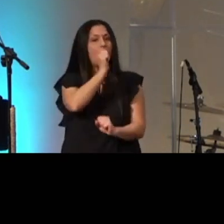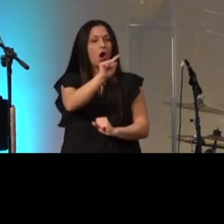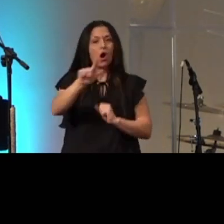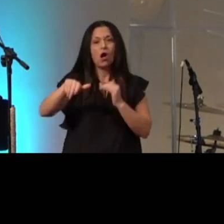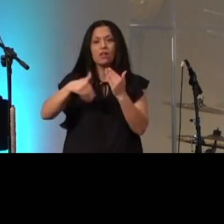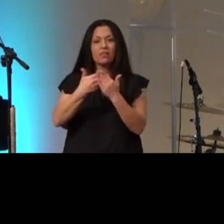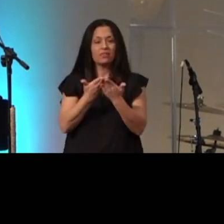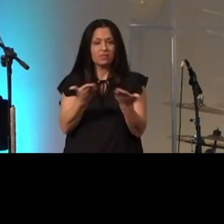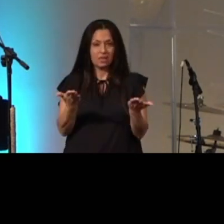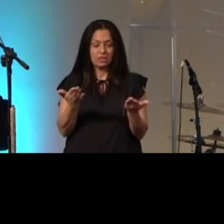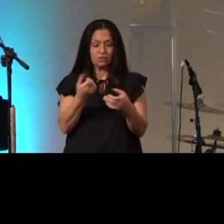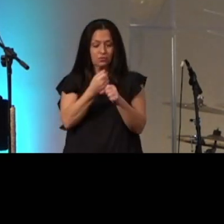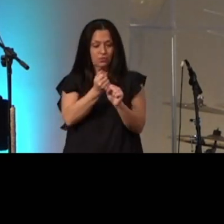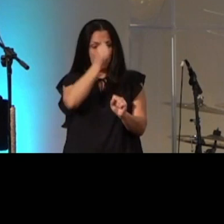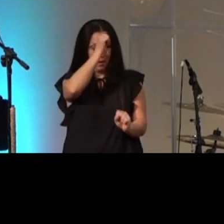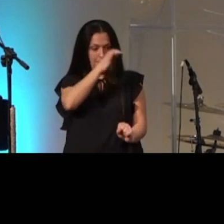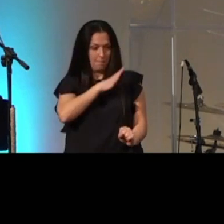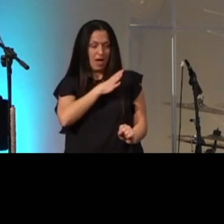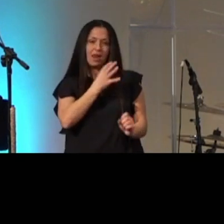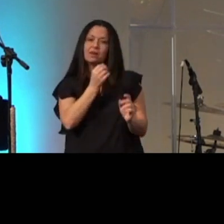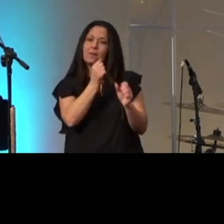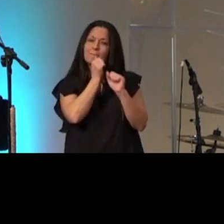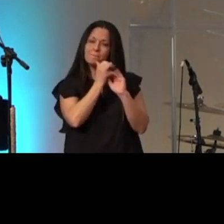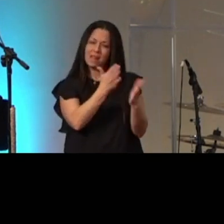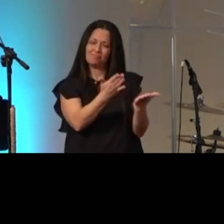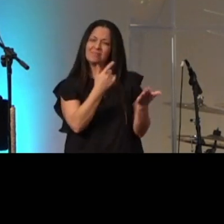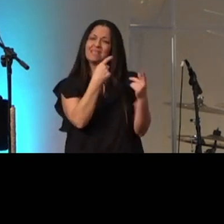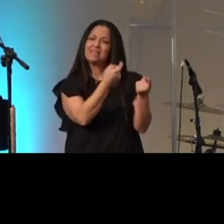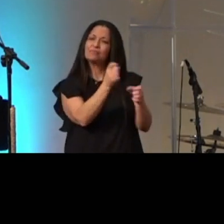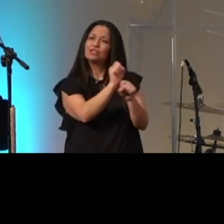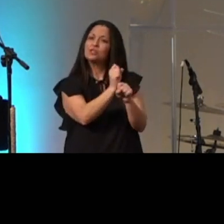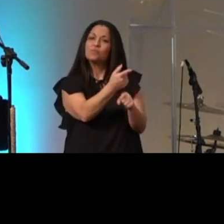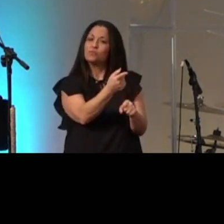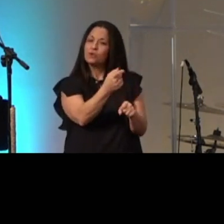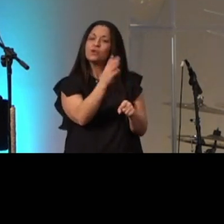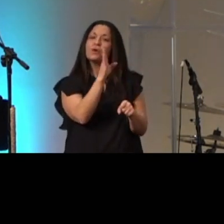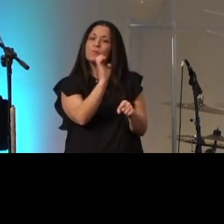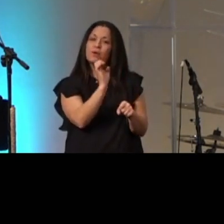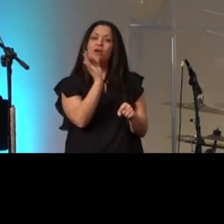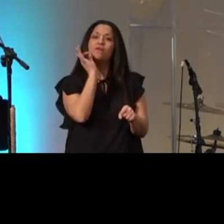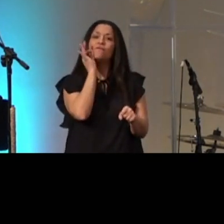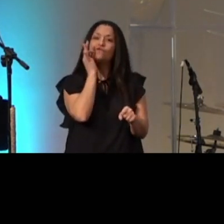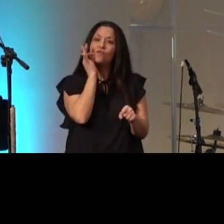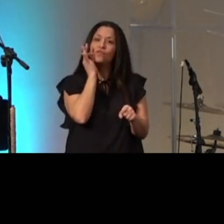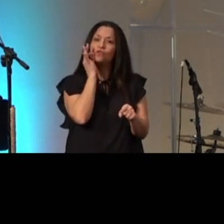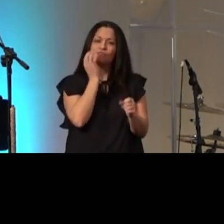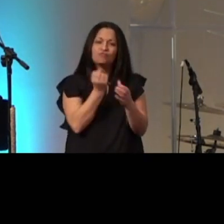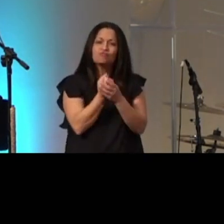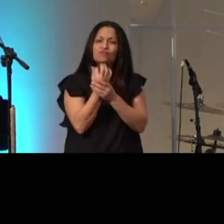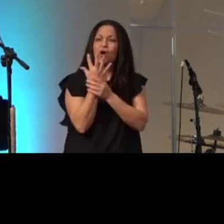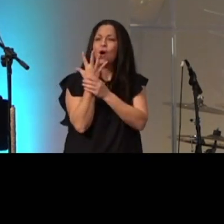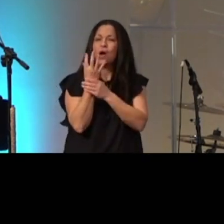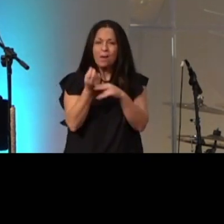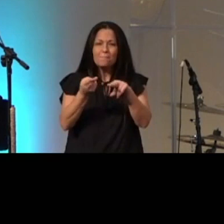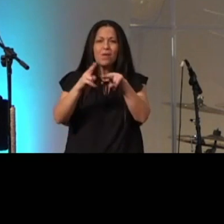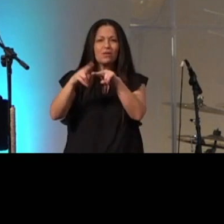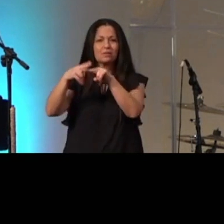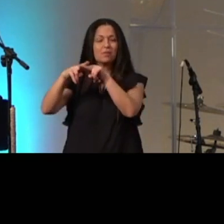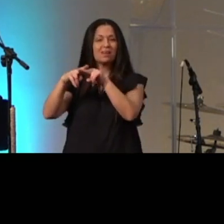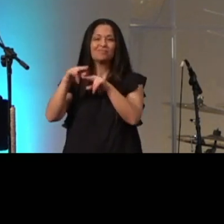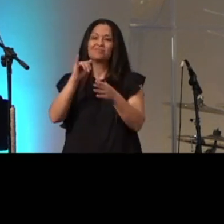blessed them and he gave them a task and said be fruitful and multiply and that did not last very long before